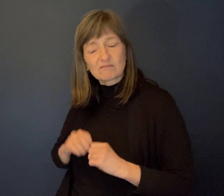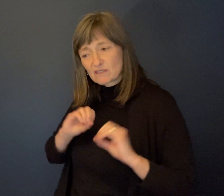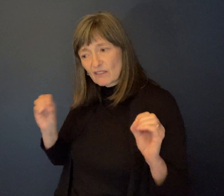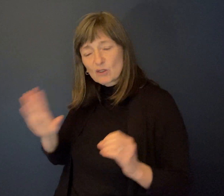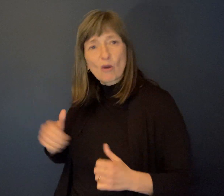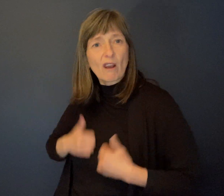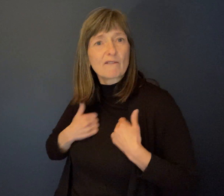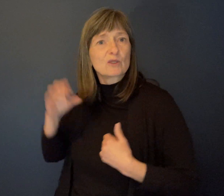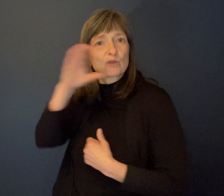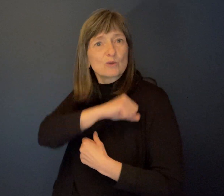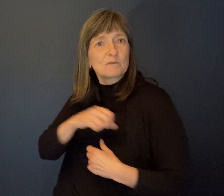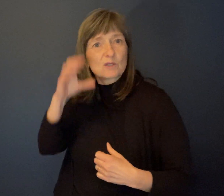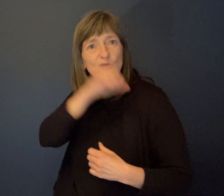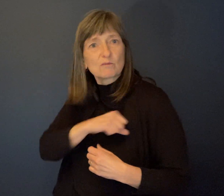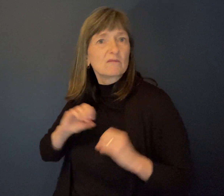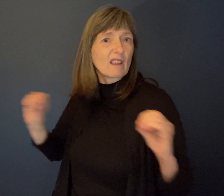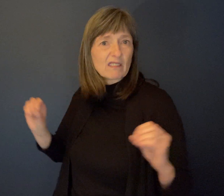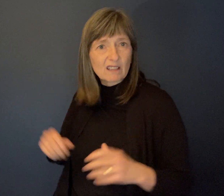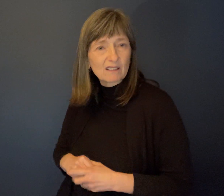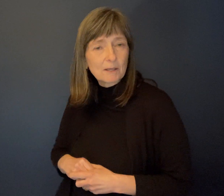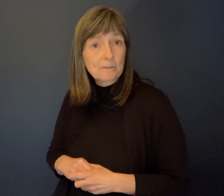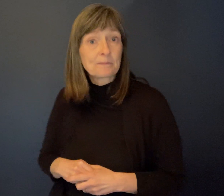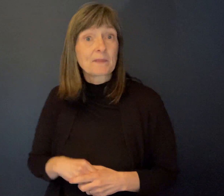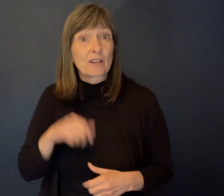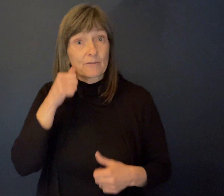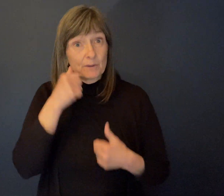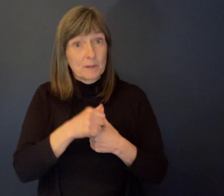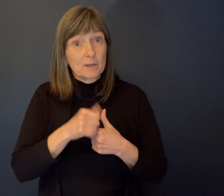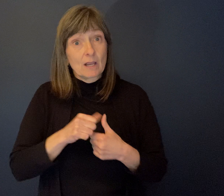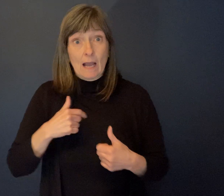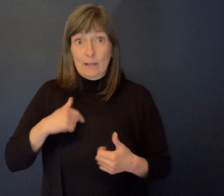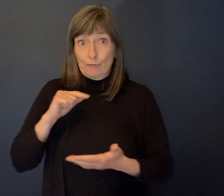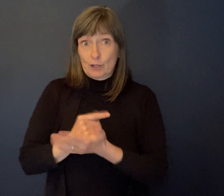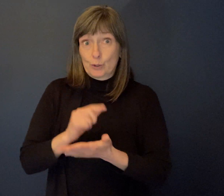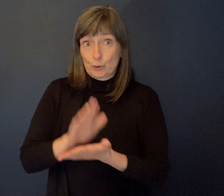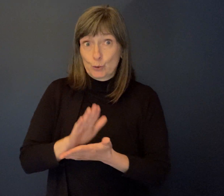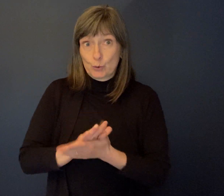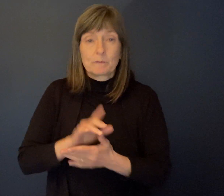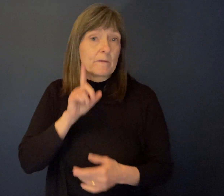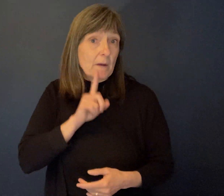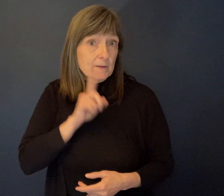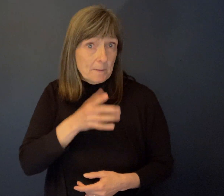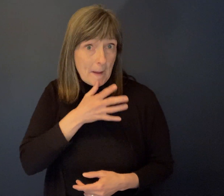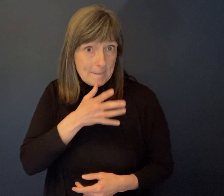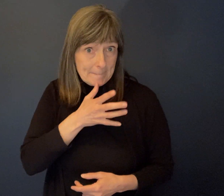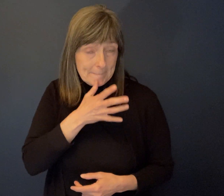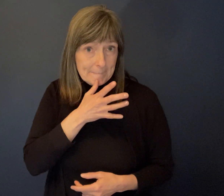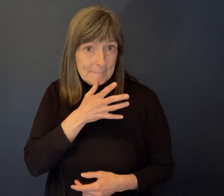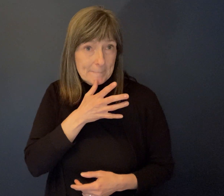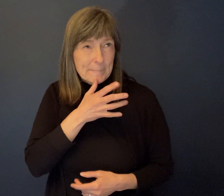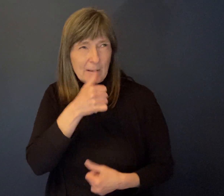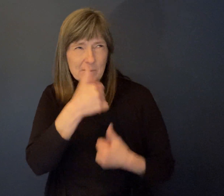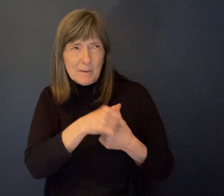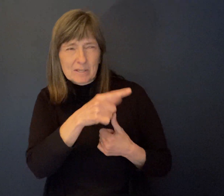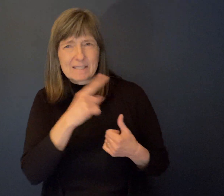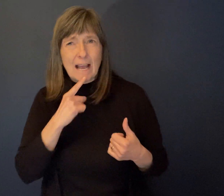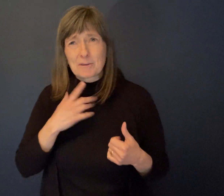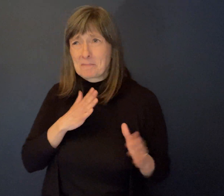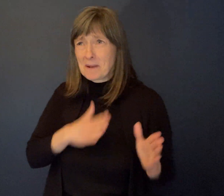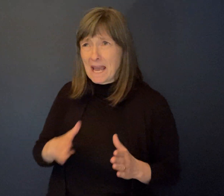my mom, my foster mom, uh, when I graduated, uh, from school and I wasn't really sure what I was going to do when I was